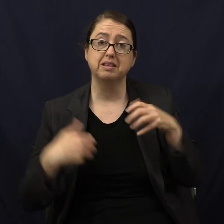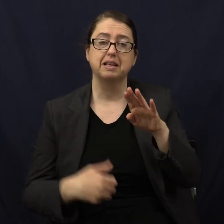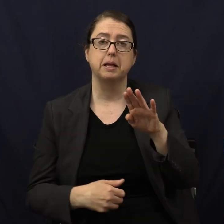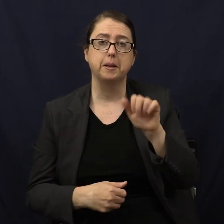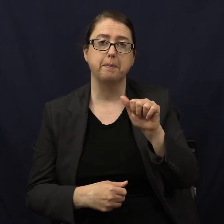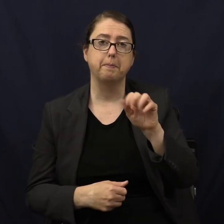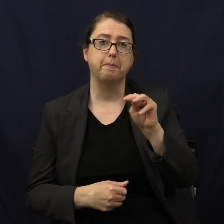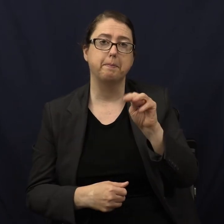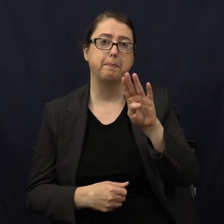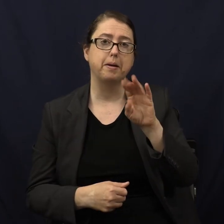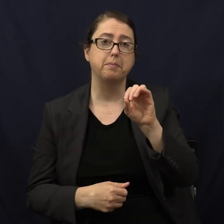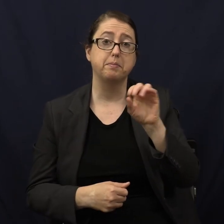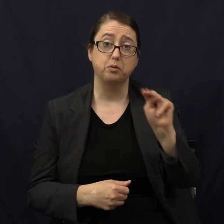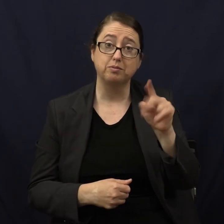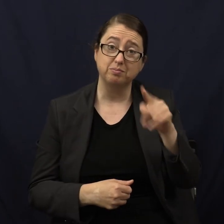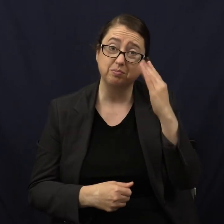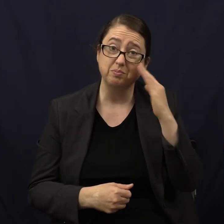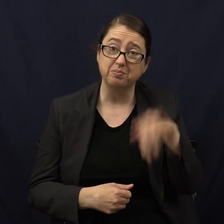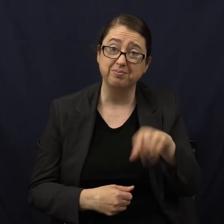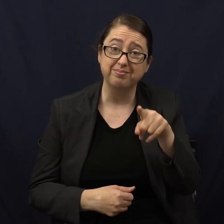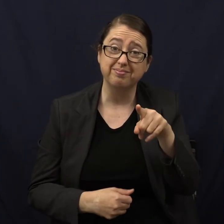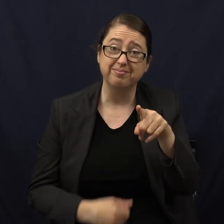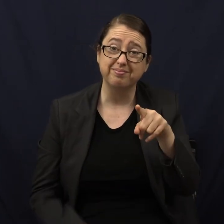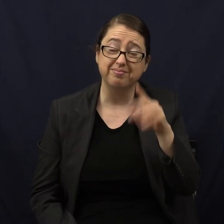baboon. It's a species of baboon. Did you know that?